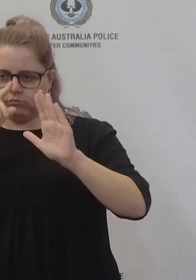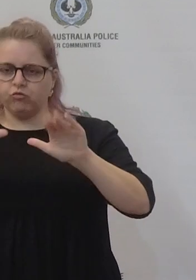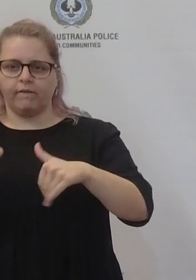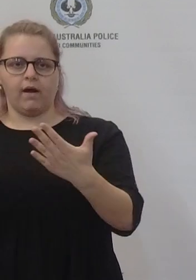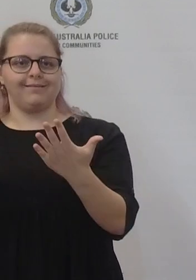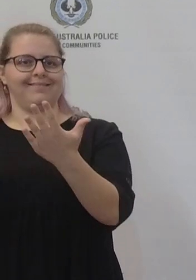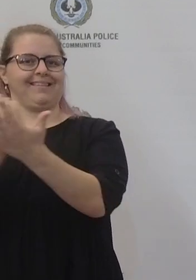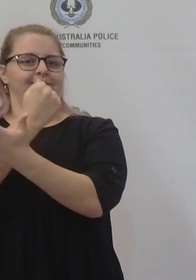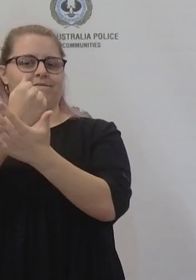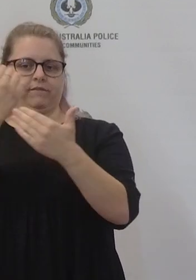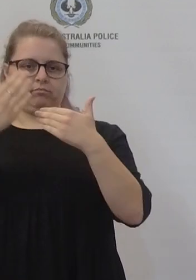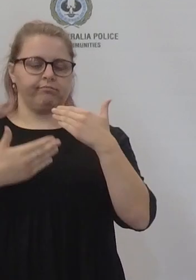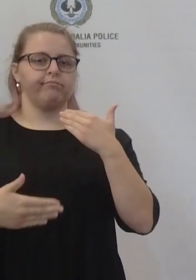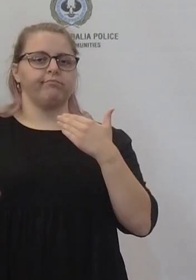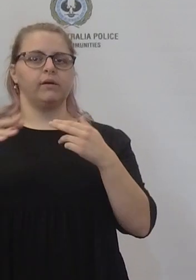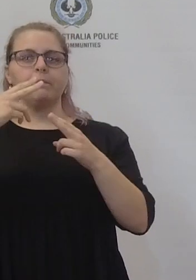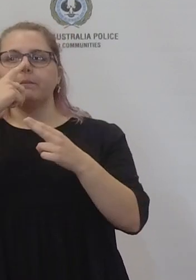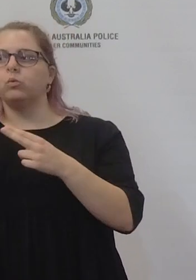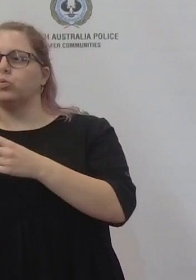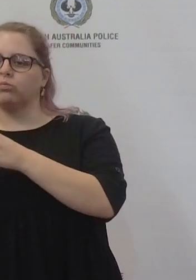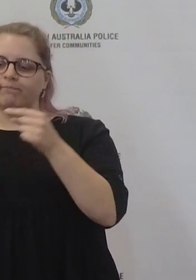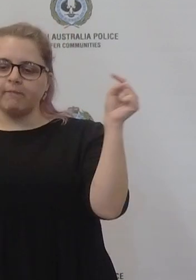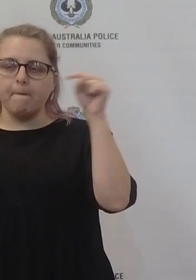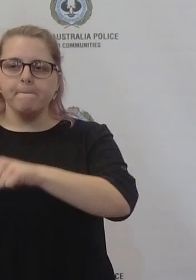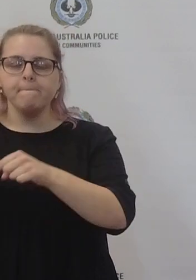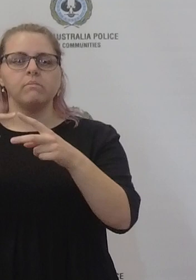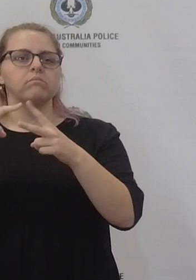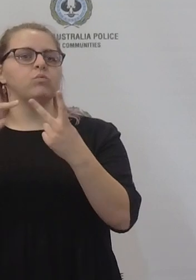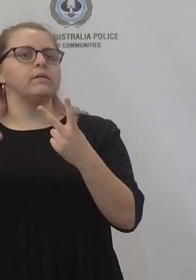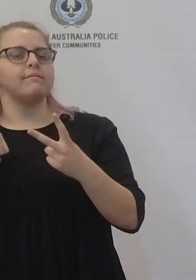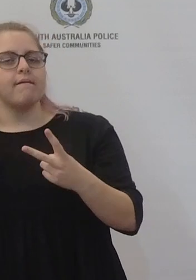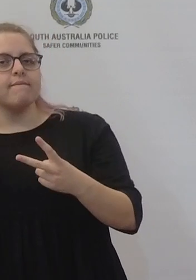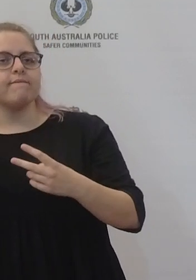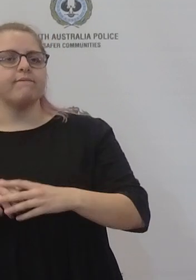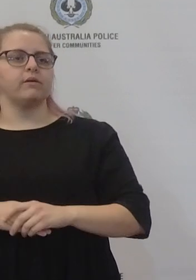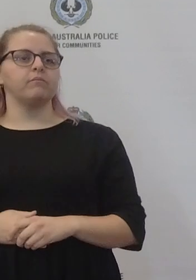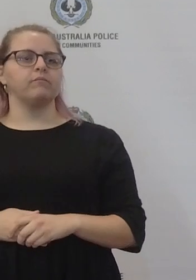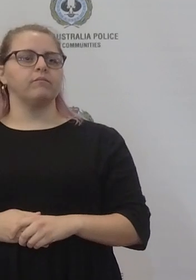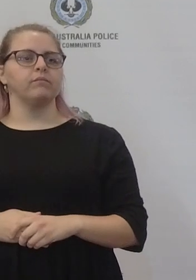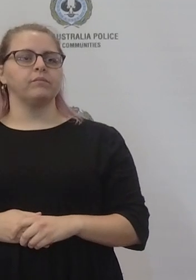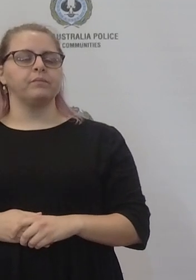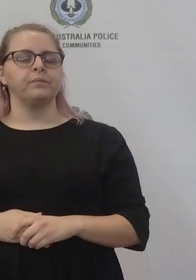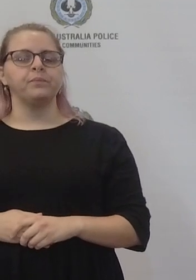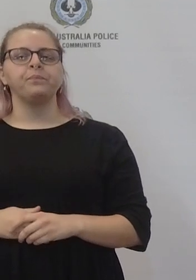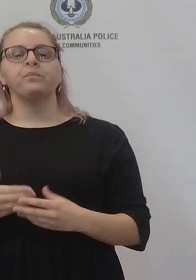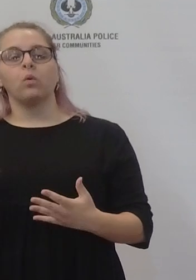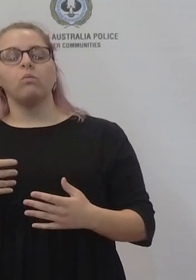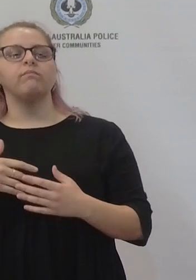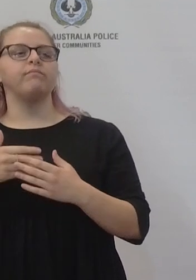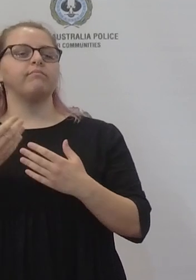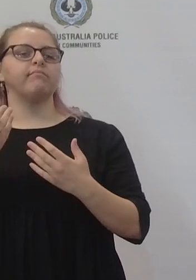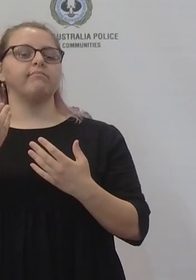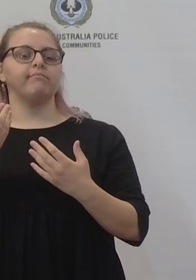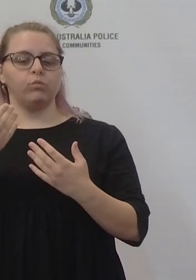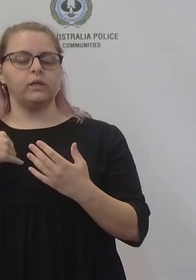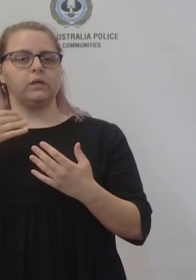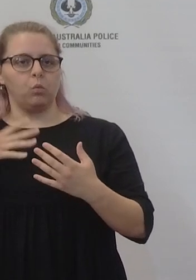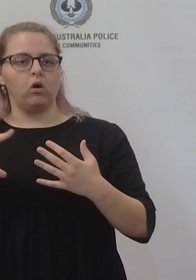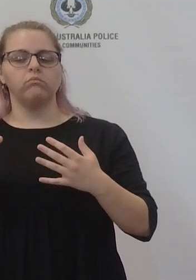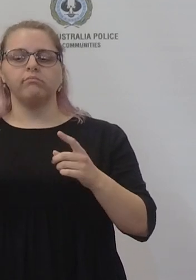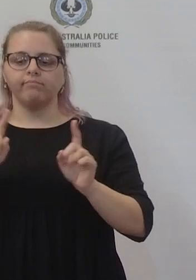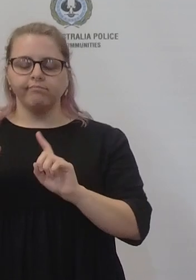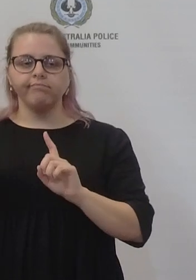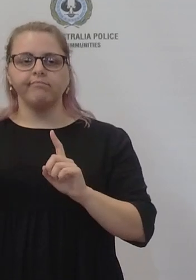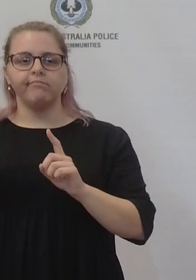workers and patrons of those sectors after the direction is no longer enforced and where possible we're moving as quickly as